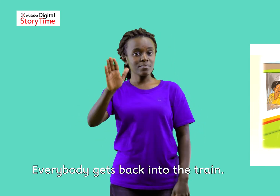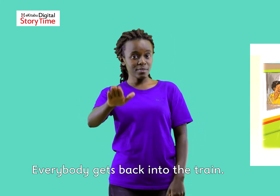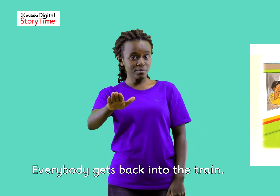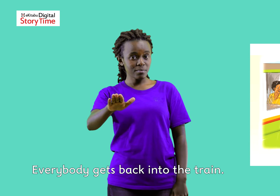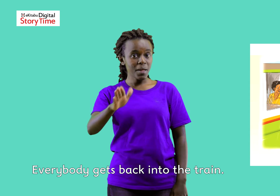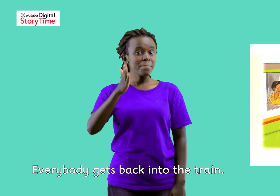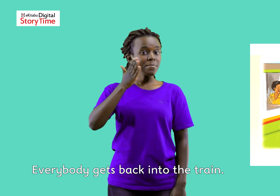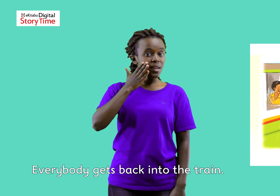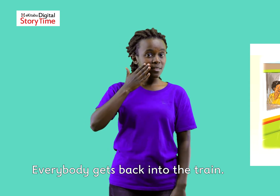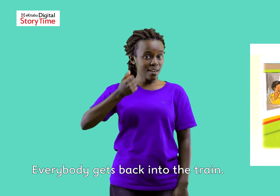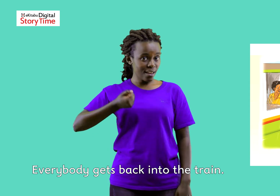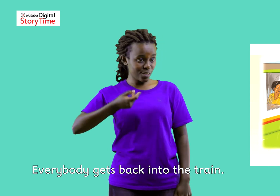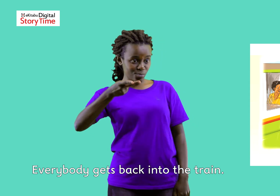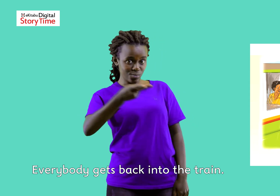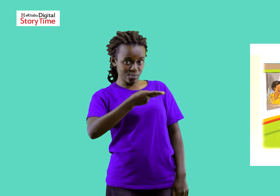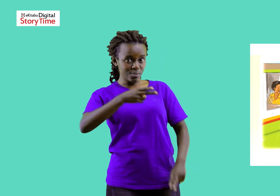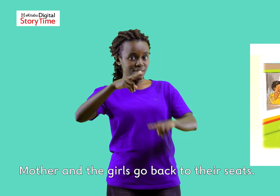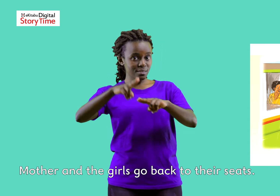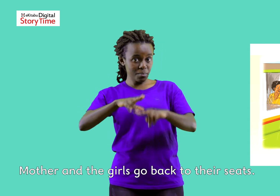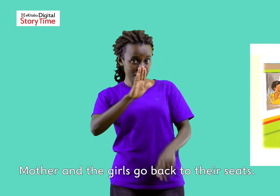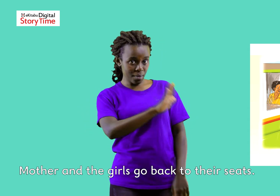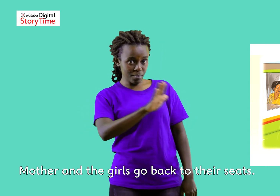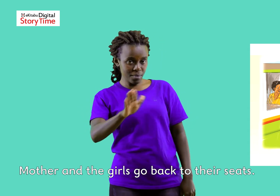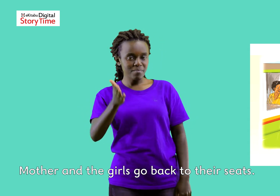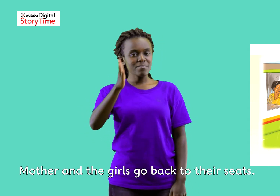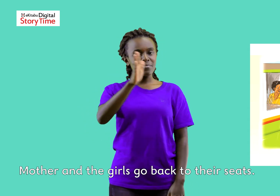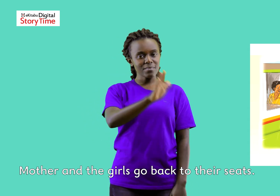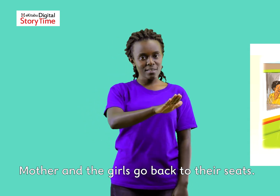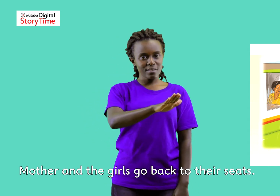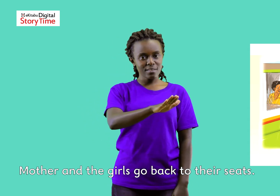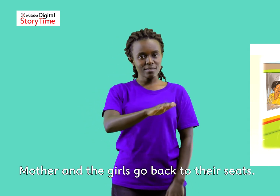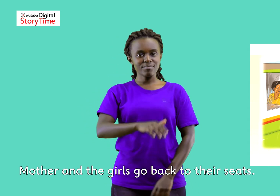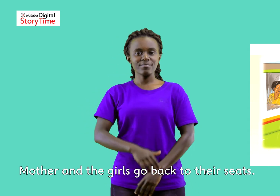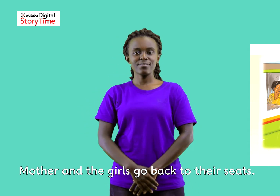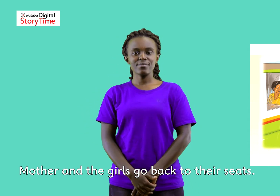Everybody gets back into the train. Mother and the girls go back to their seats.